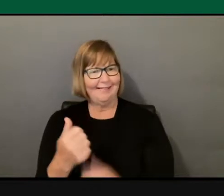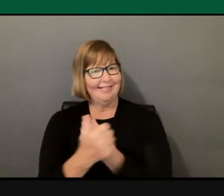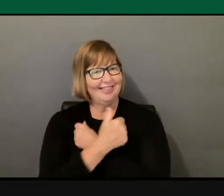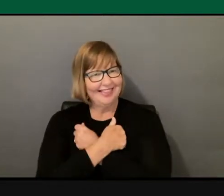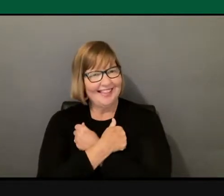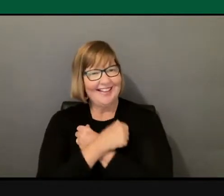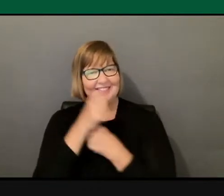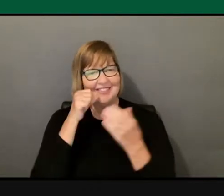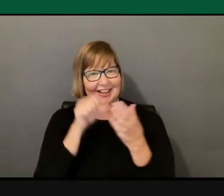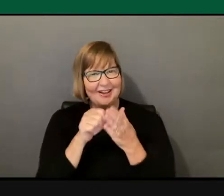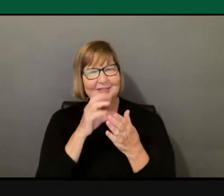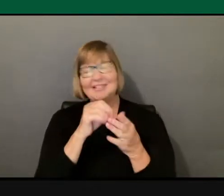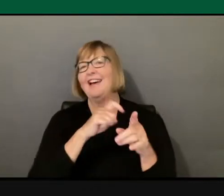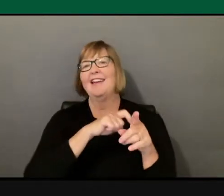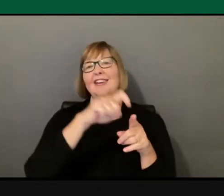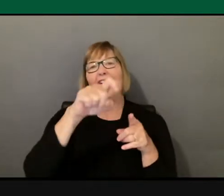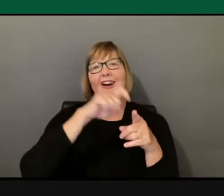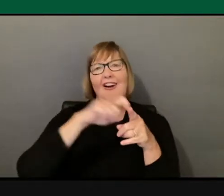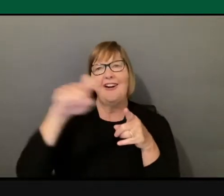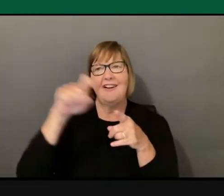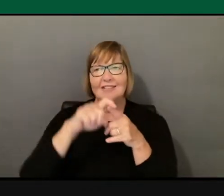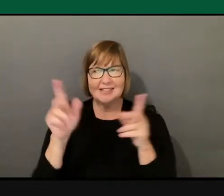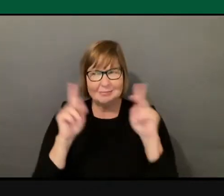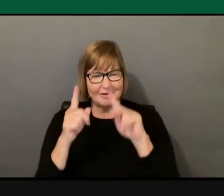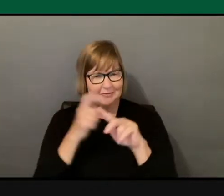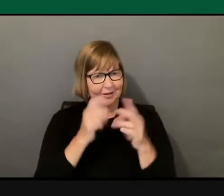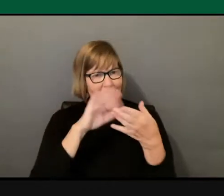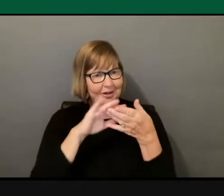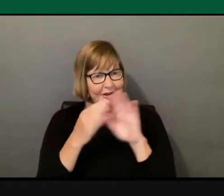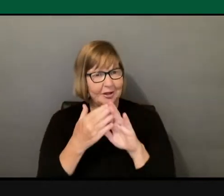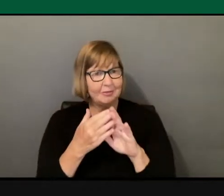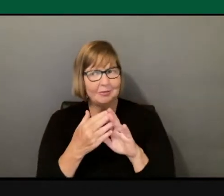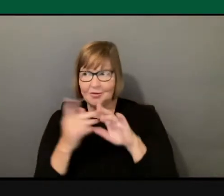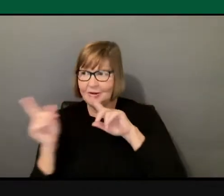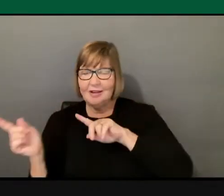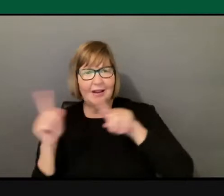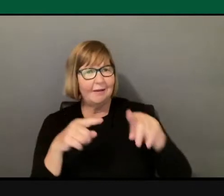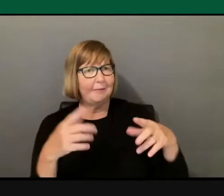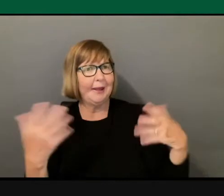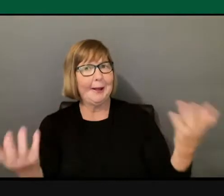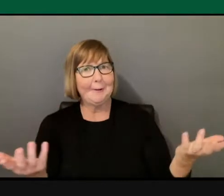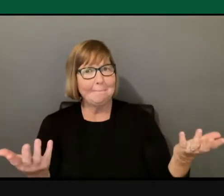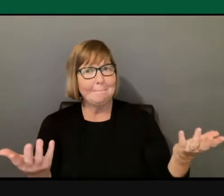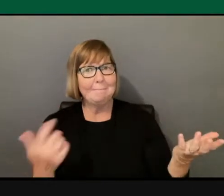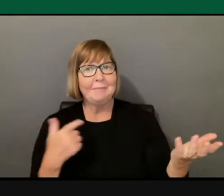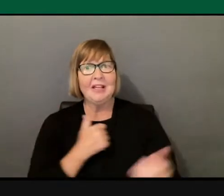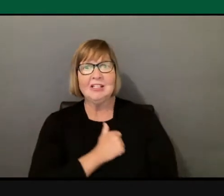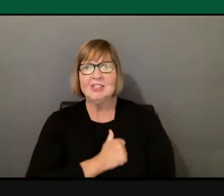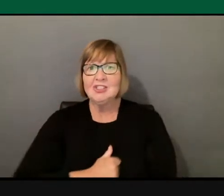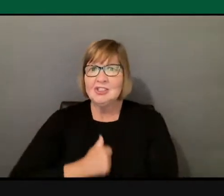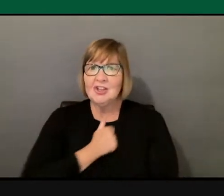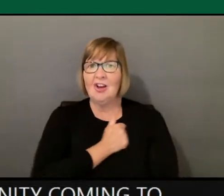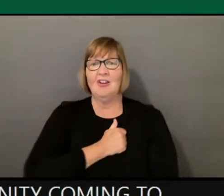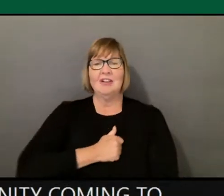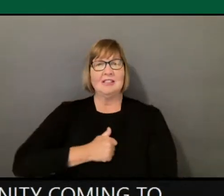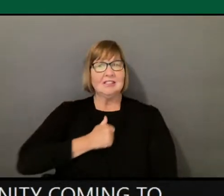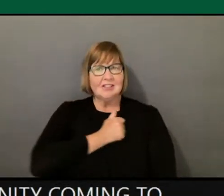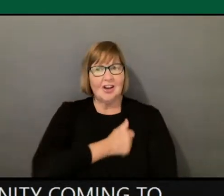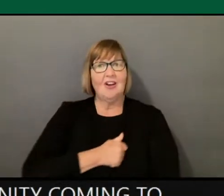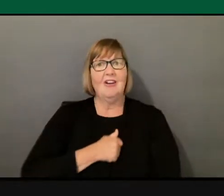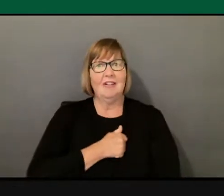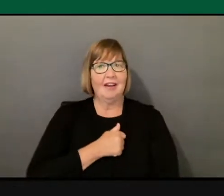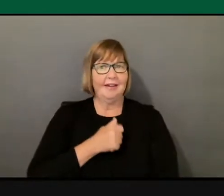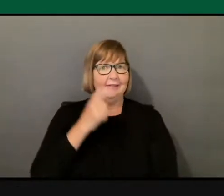calls and people from the community coming to us and saying, we're so sorry, apologizing for others.